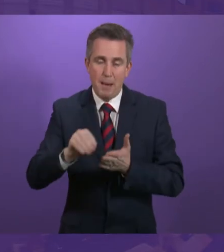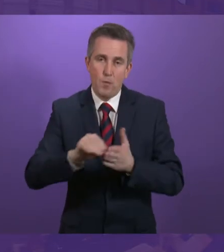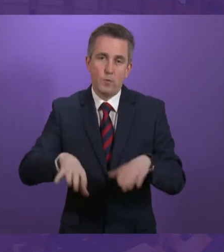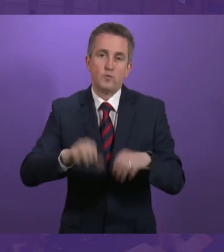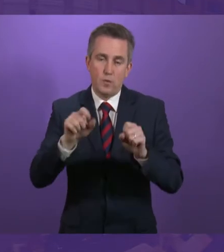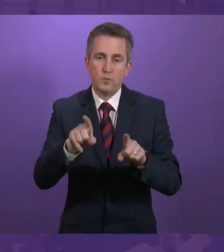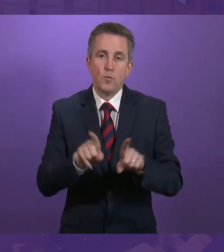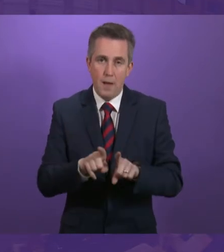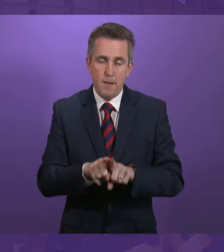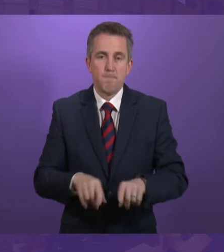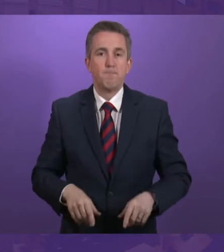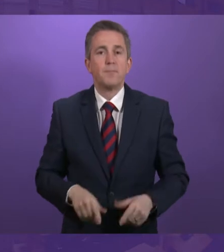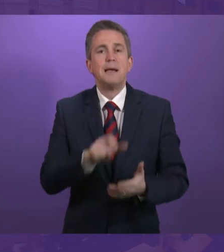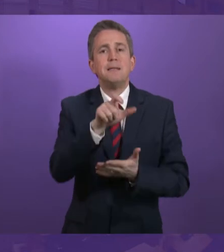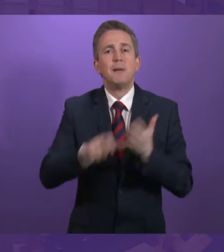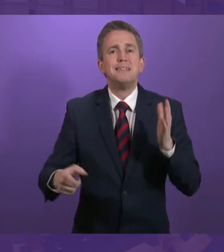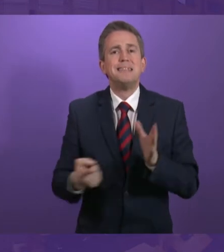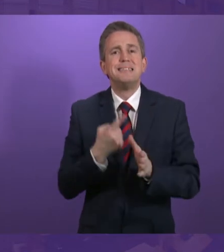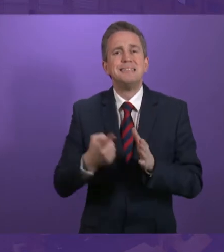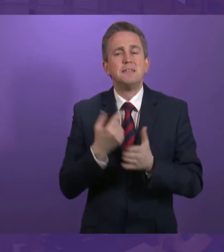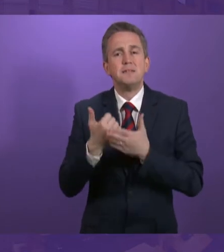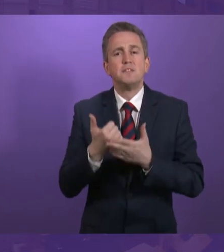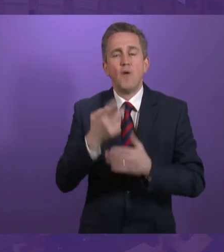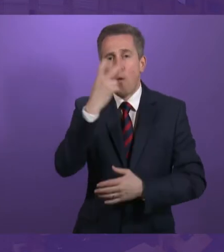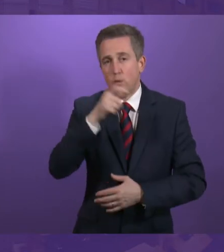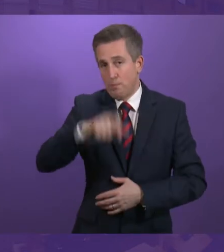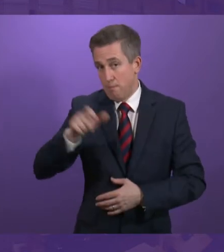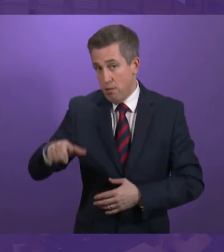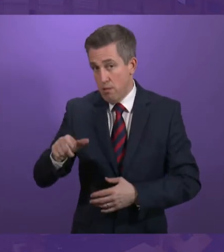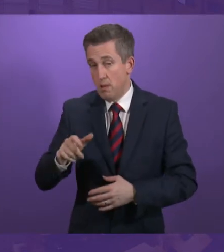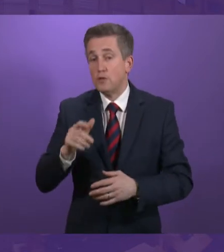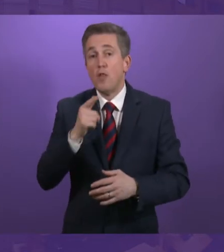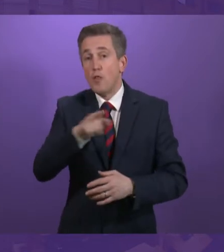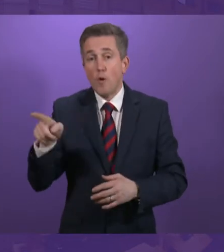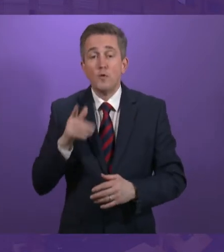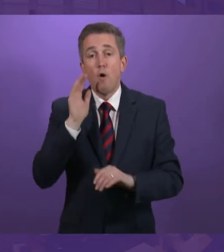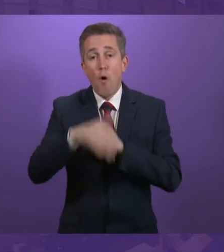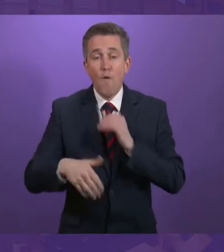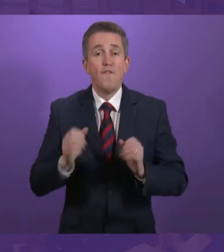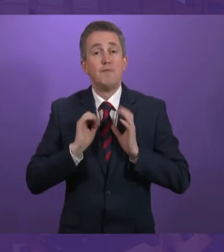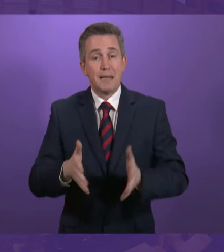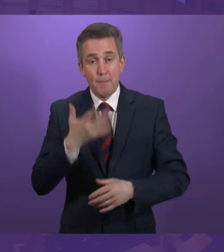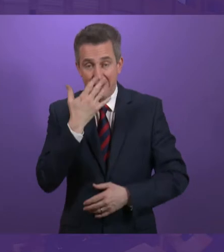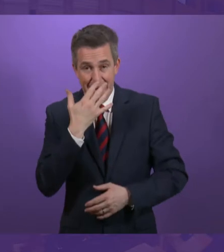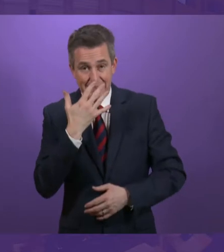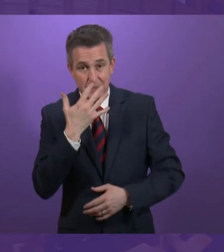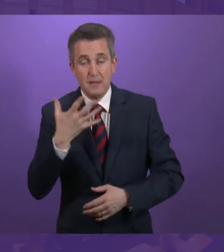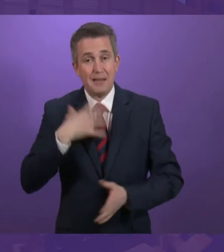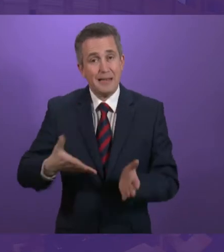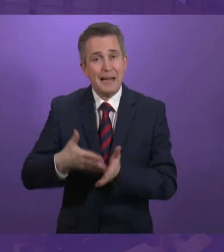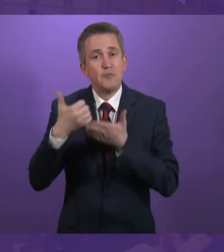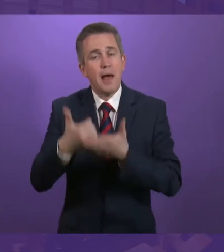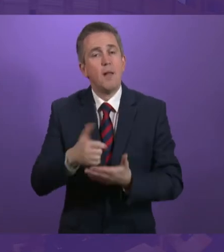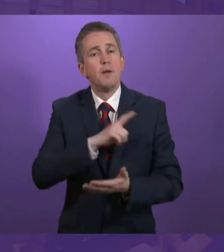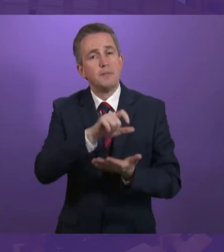Turning to new claims for disability assistance for older people, those over state pension age who need someone to help them because of a